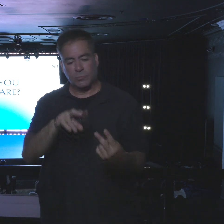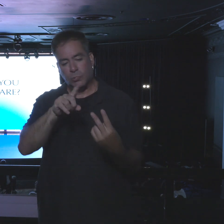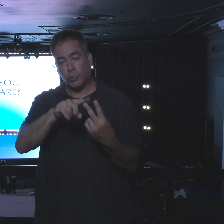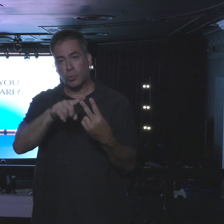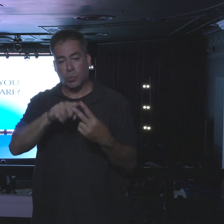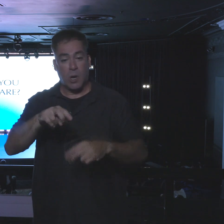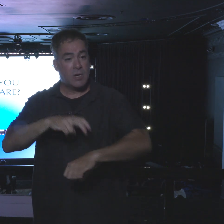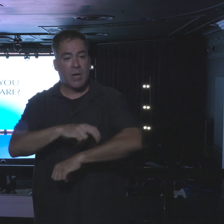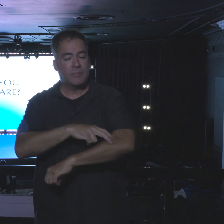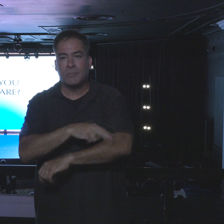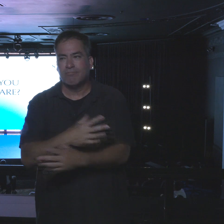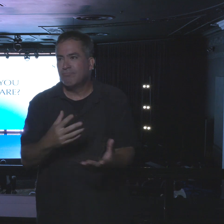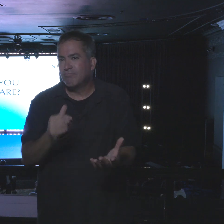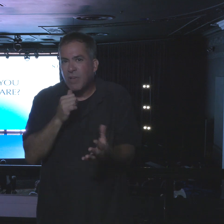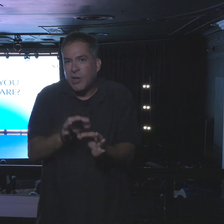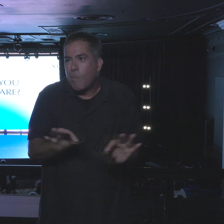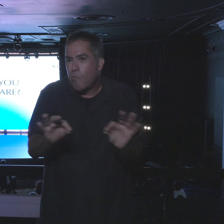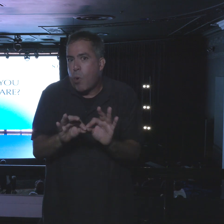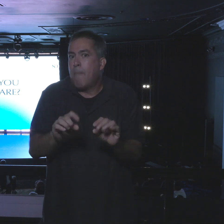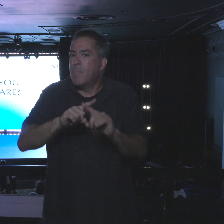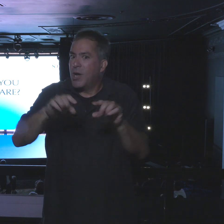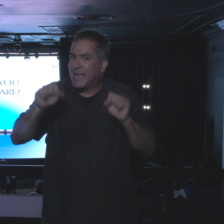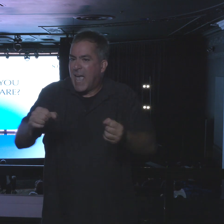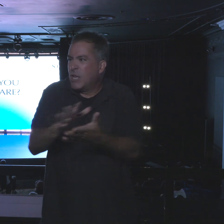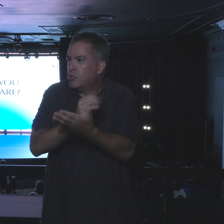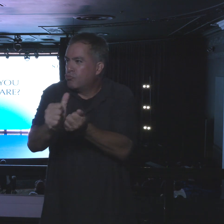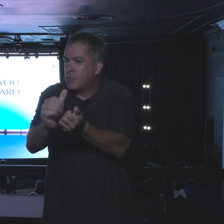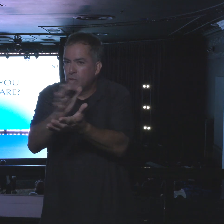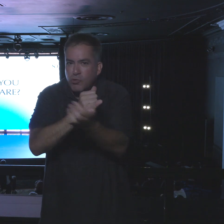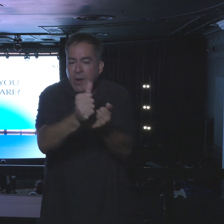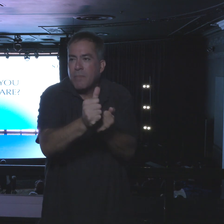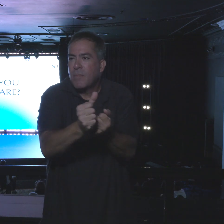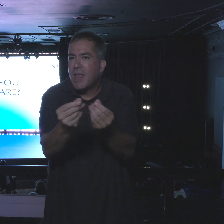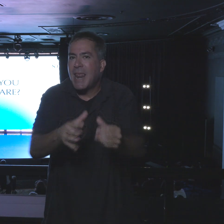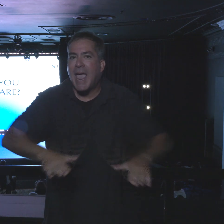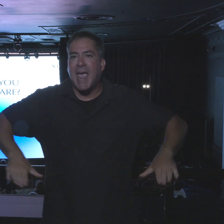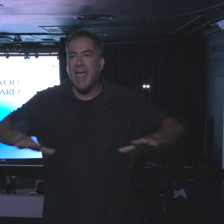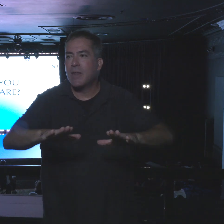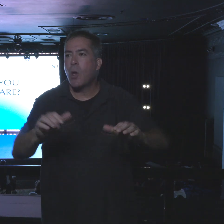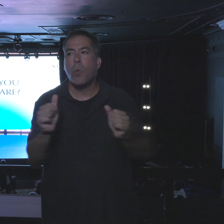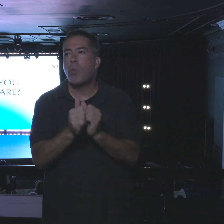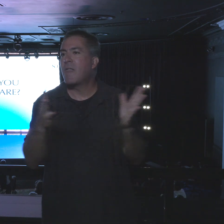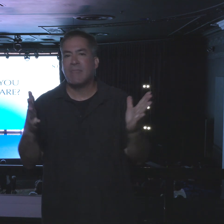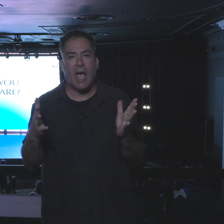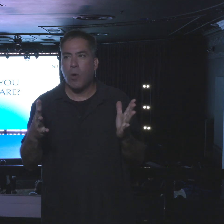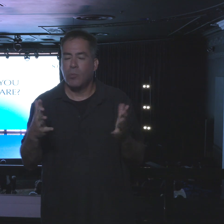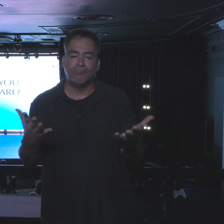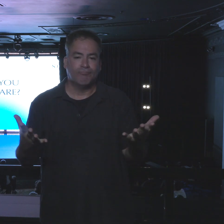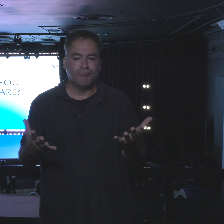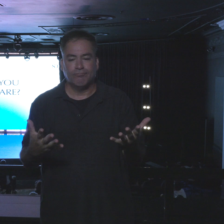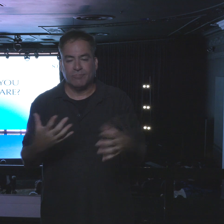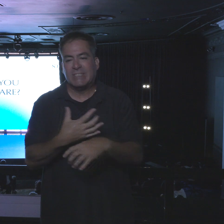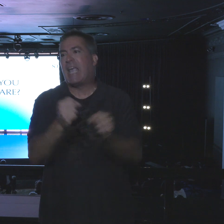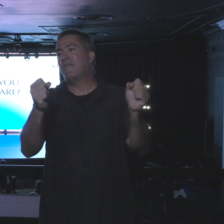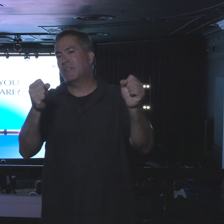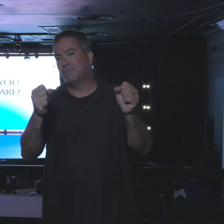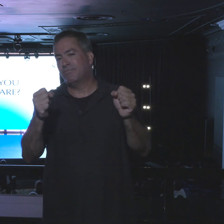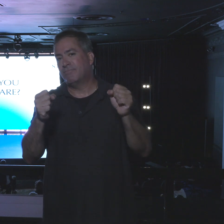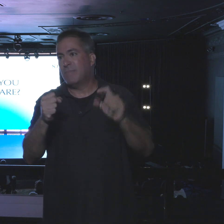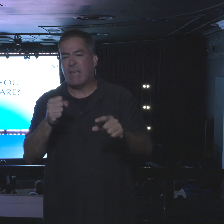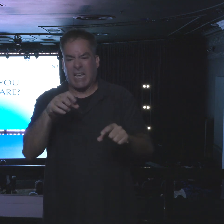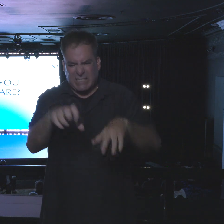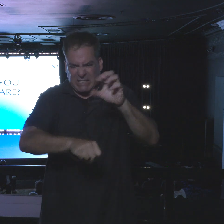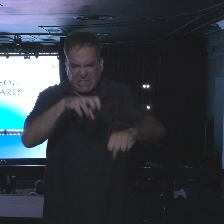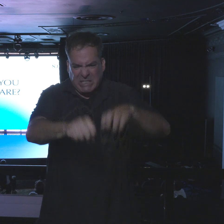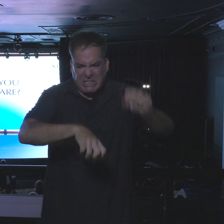useless and destructive. They ravage the land without replenishing it. They take,